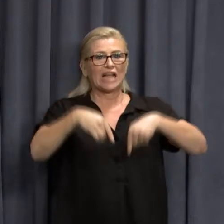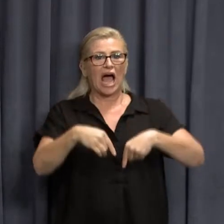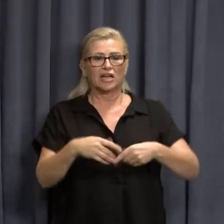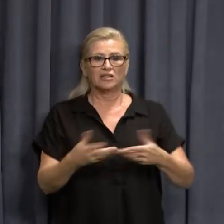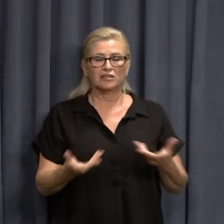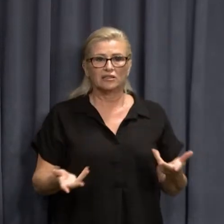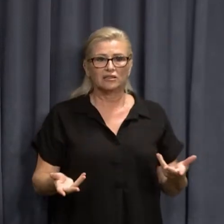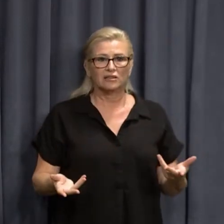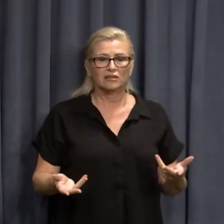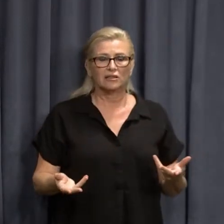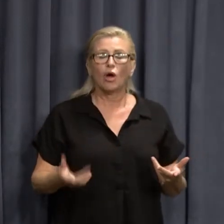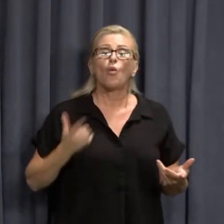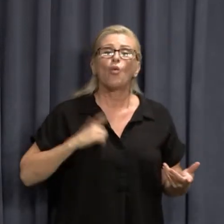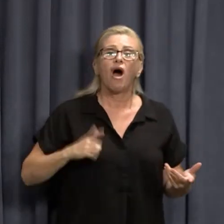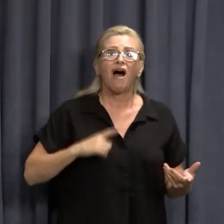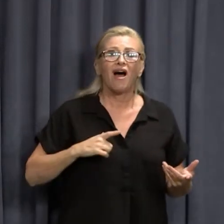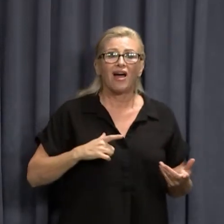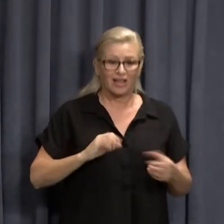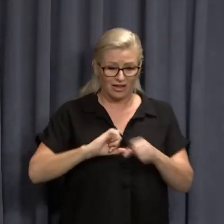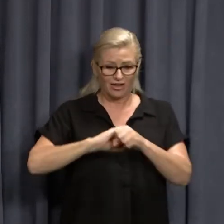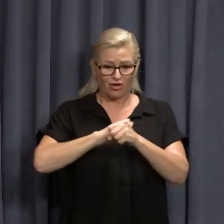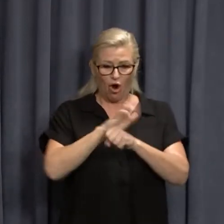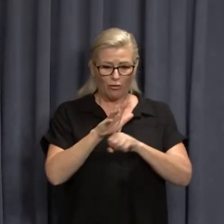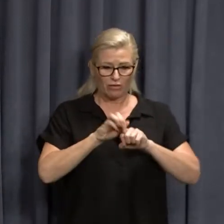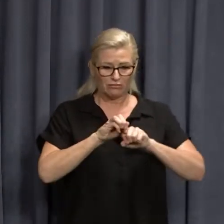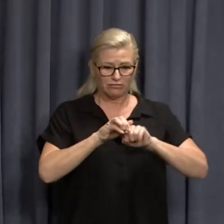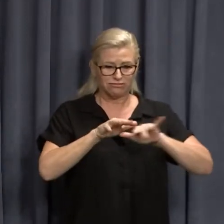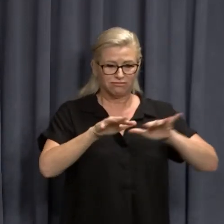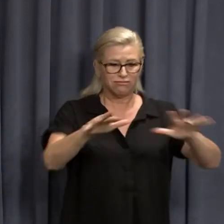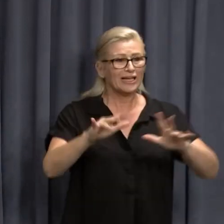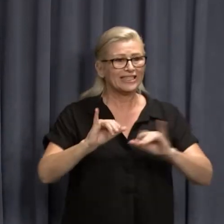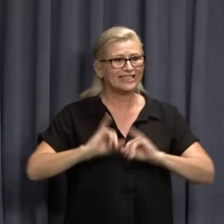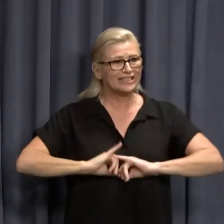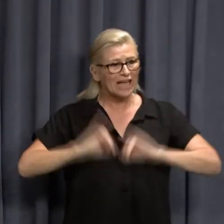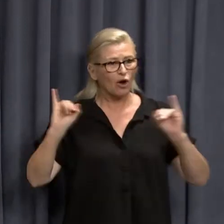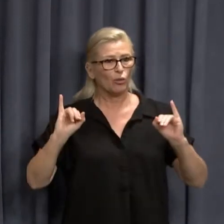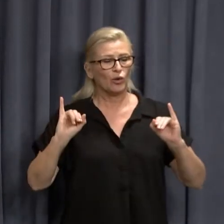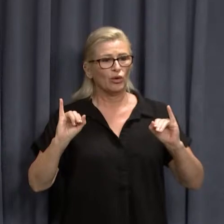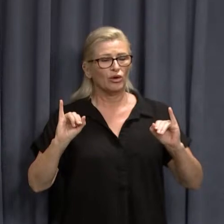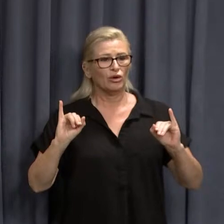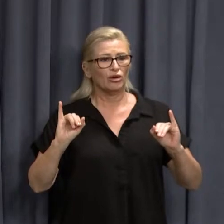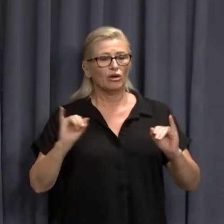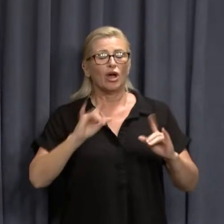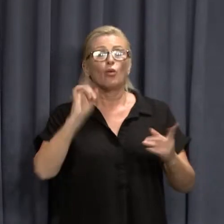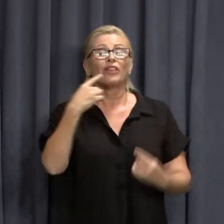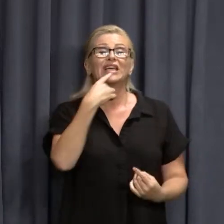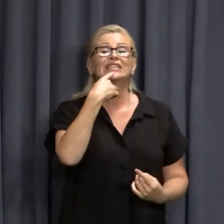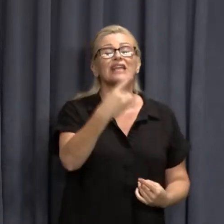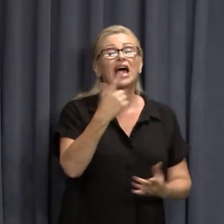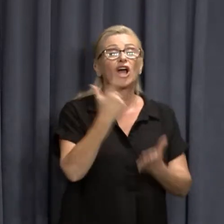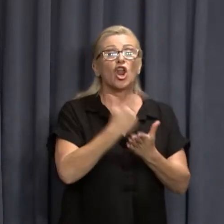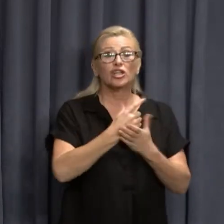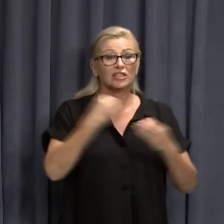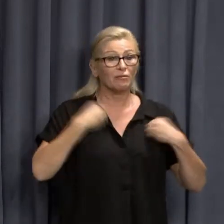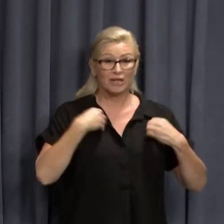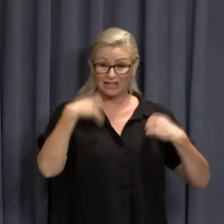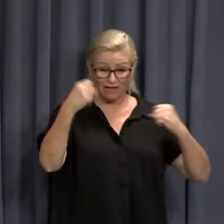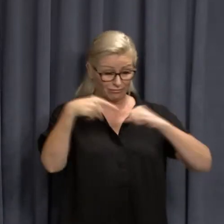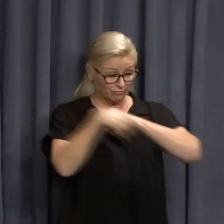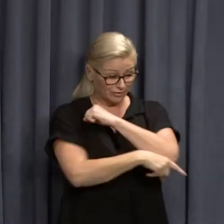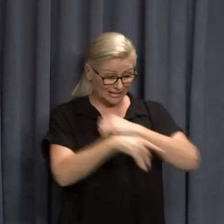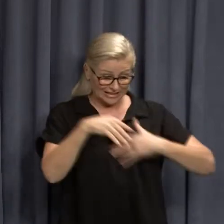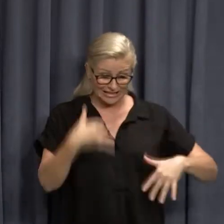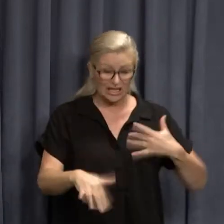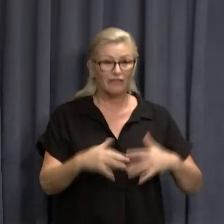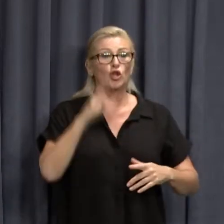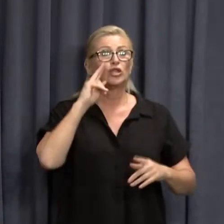um, because of what's going on over there. And what they're seeing is lots of, uh, businesses therefore suffering. Uh, the images